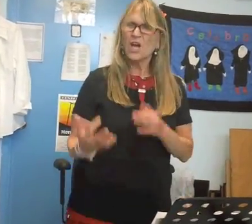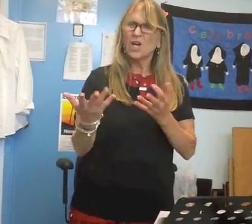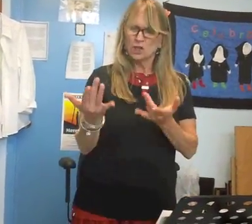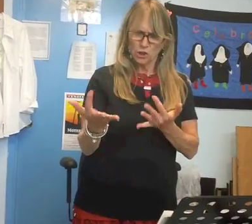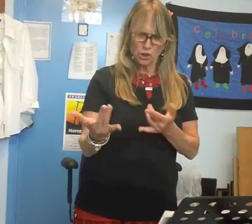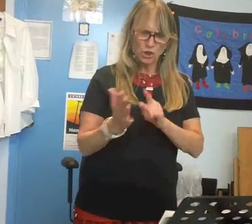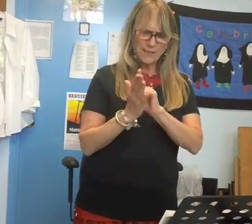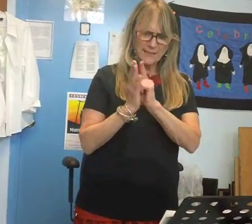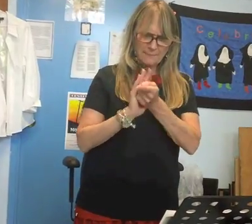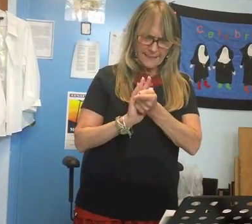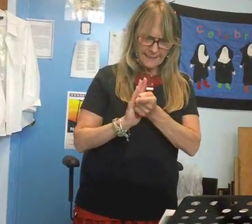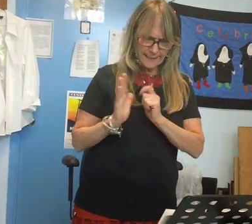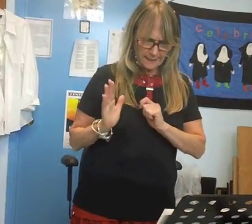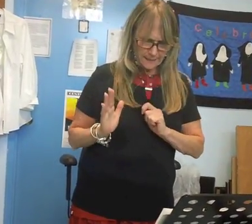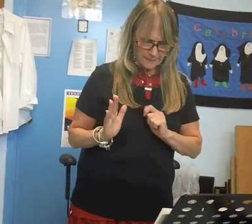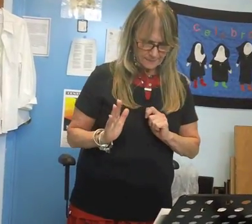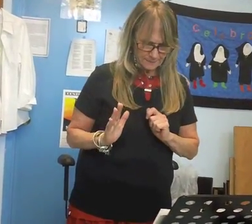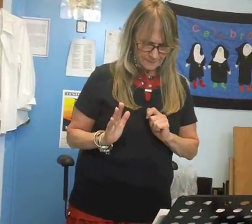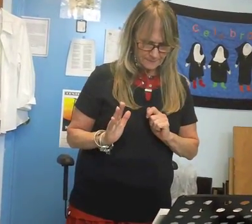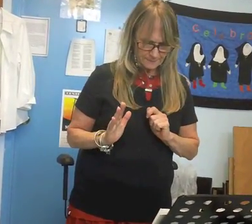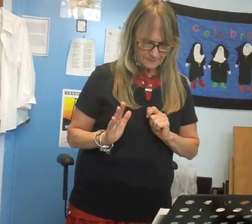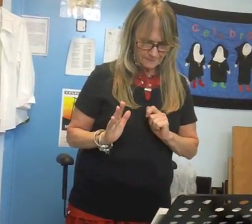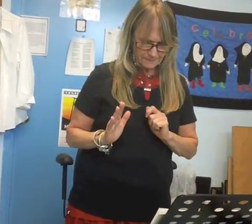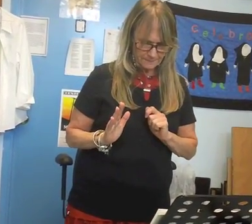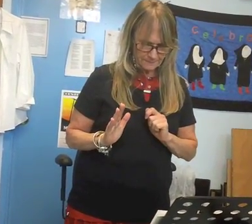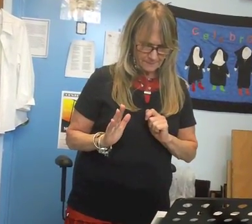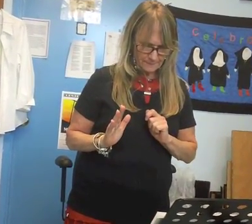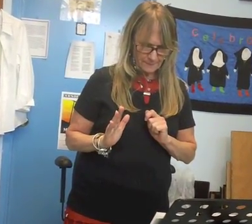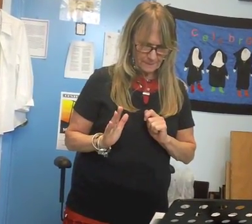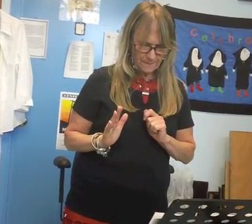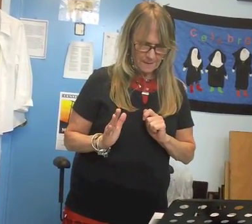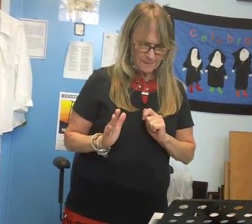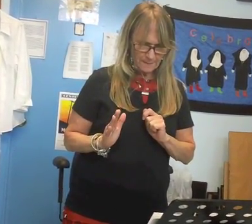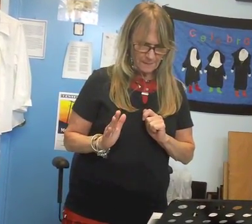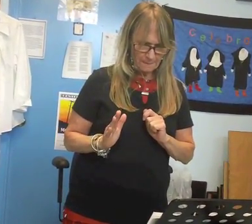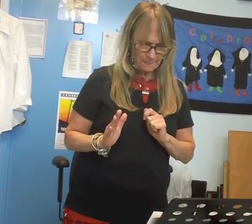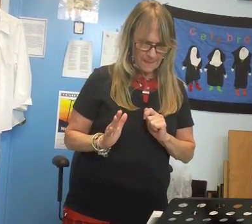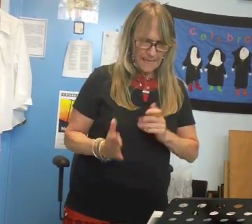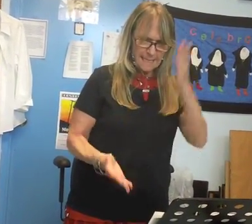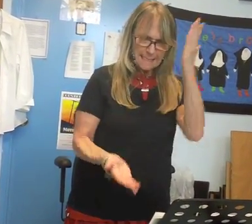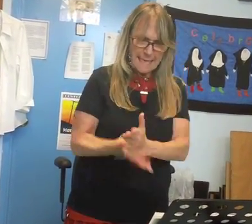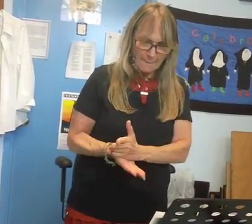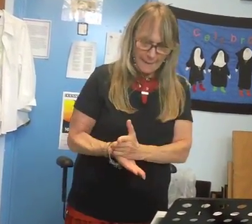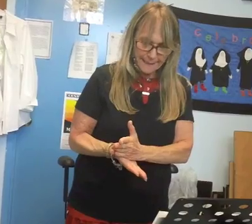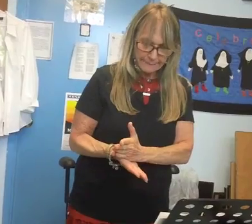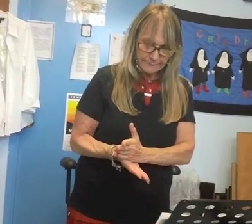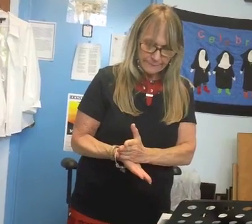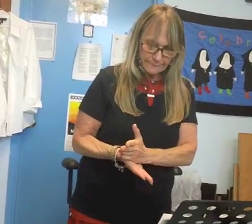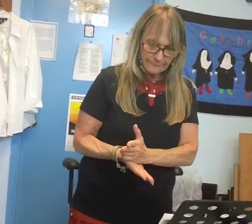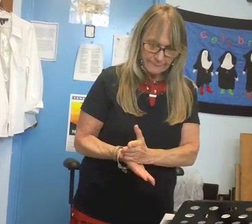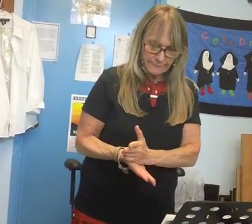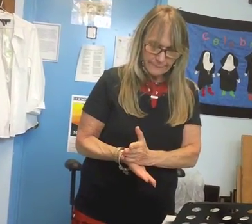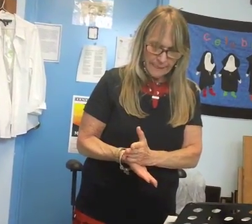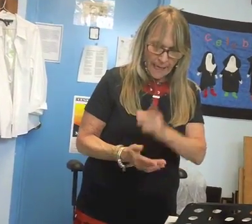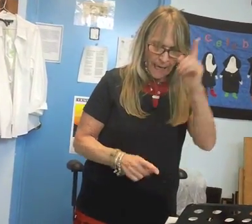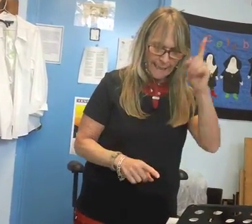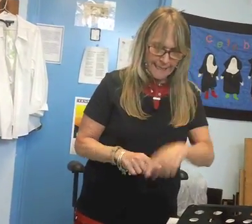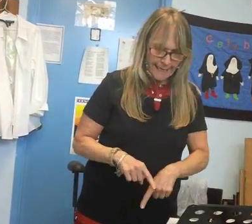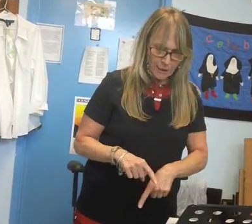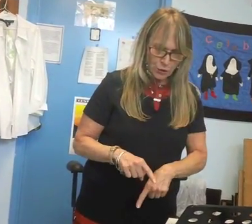just a minute Tuck blah blah blah blah Tuck says sign for me sign I can't do